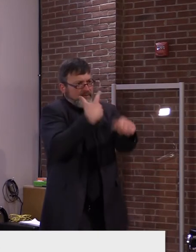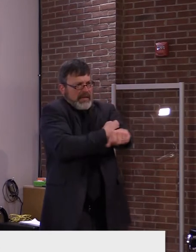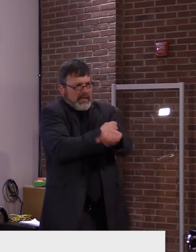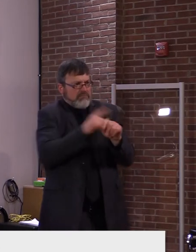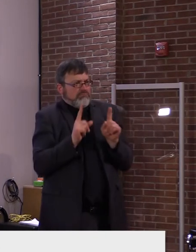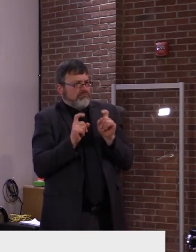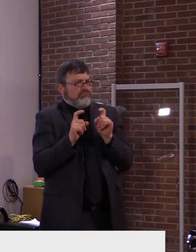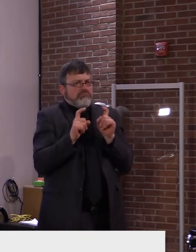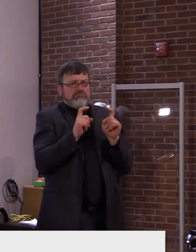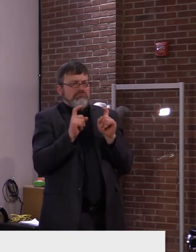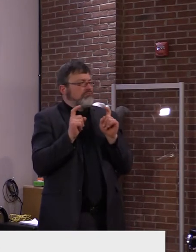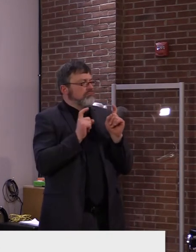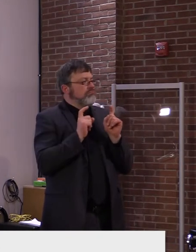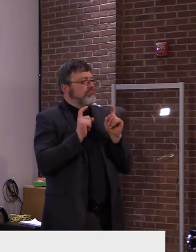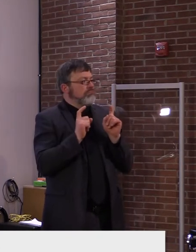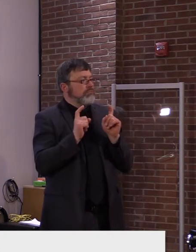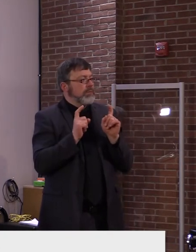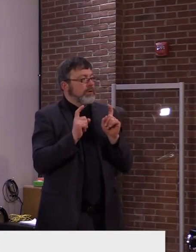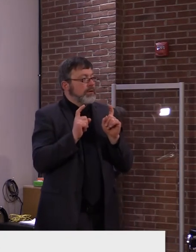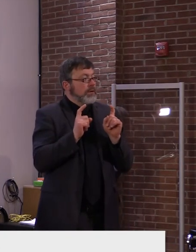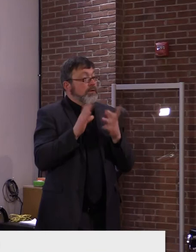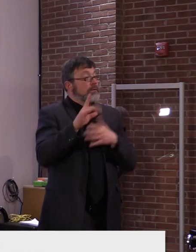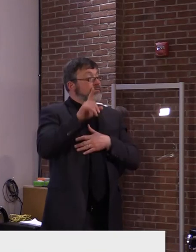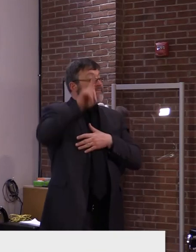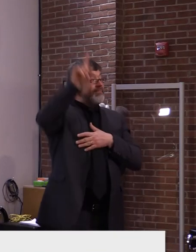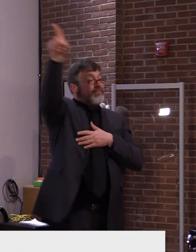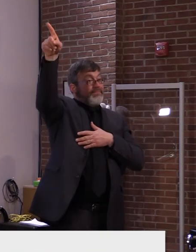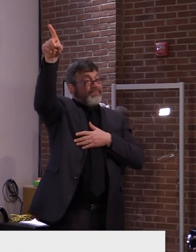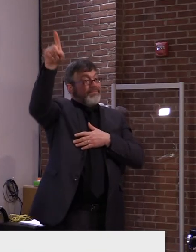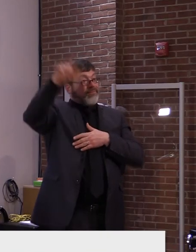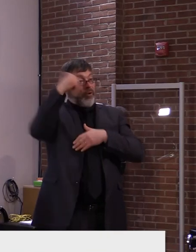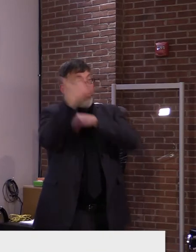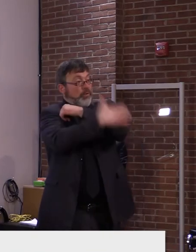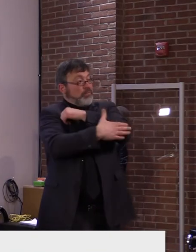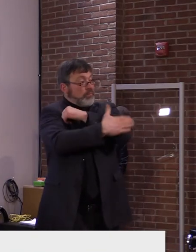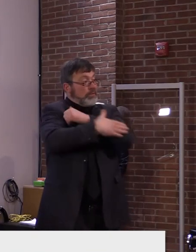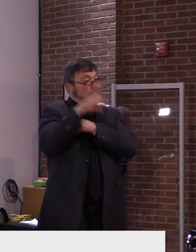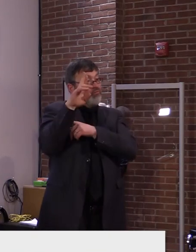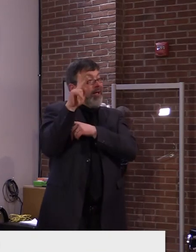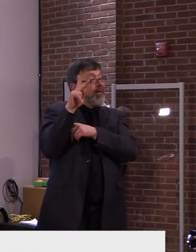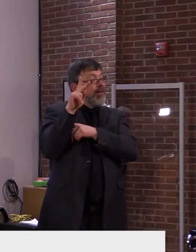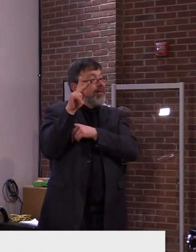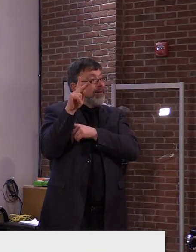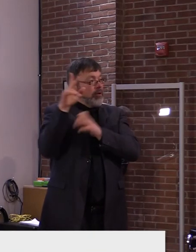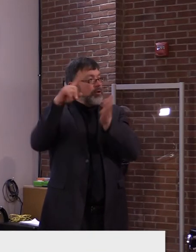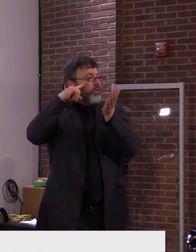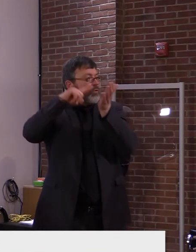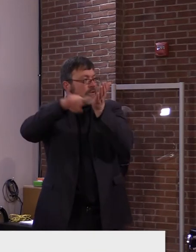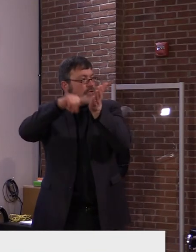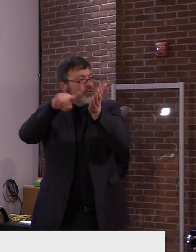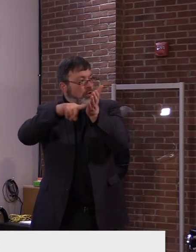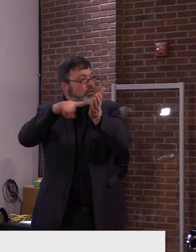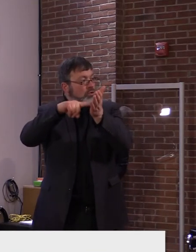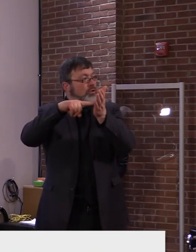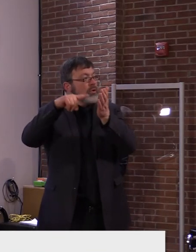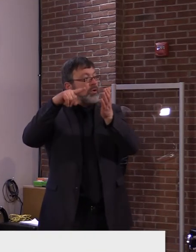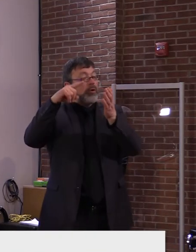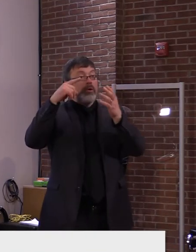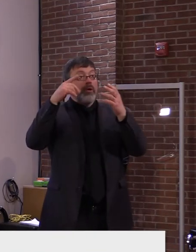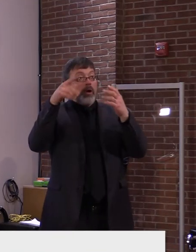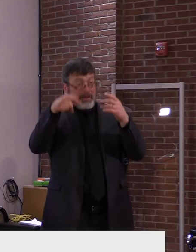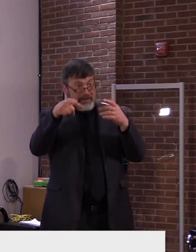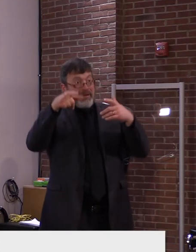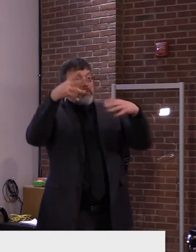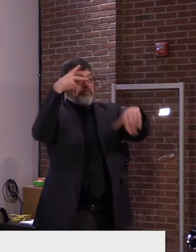subjecting someone in the study to, uh, uh, getting the virus, uh, about having them breathe it in,